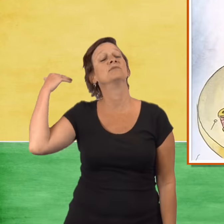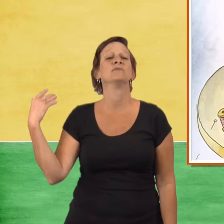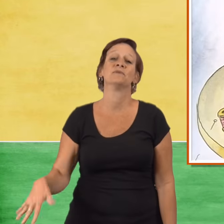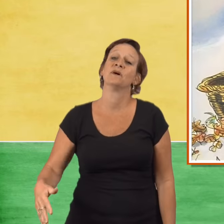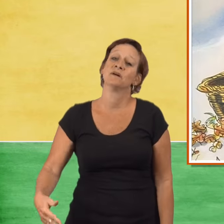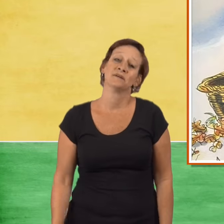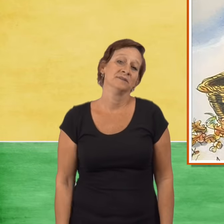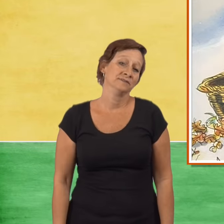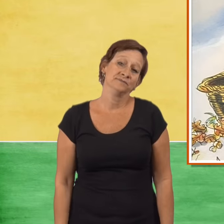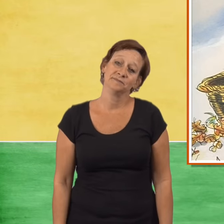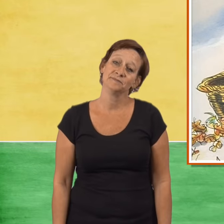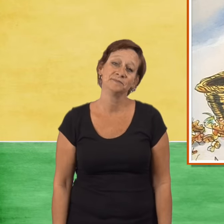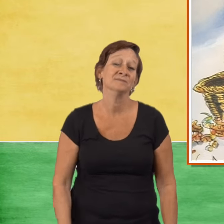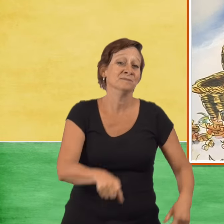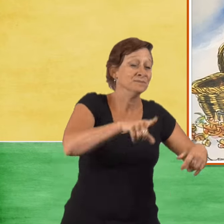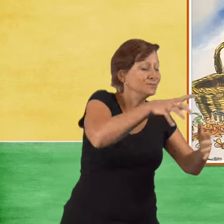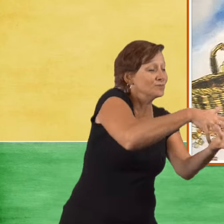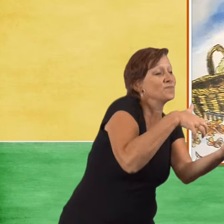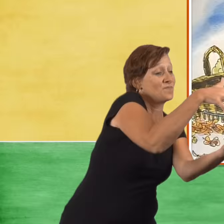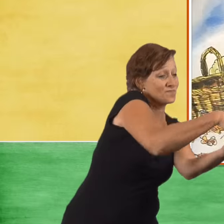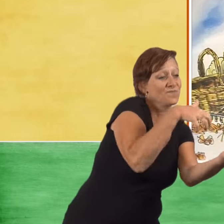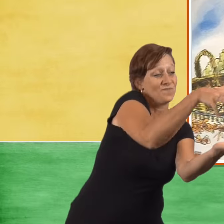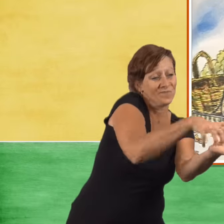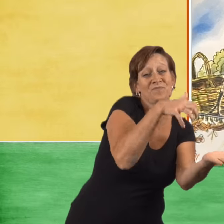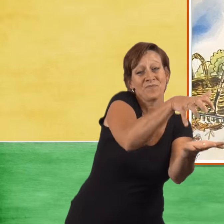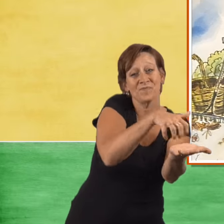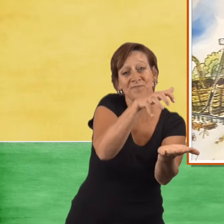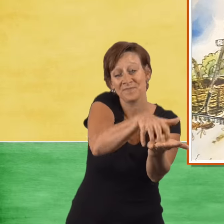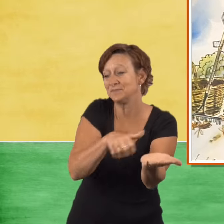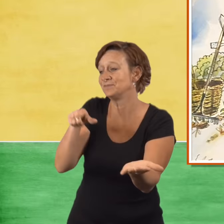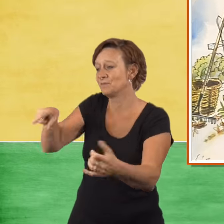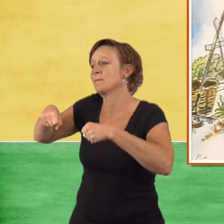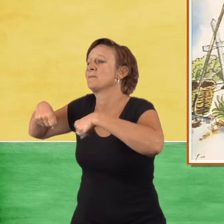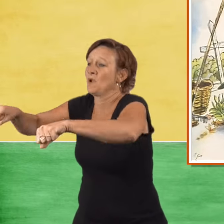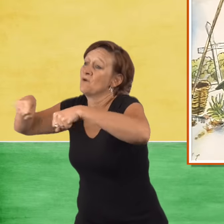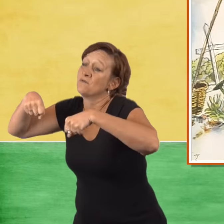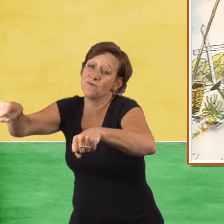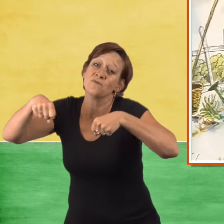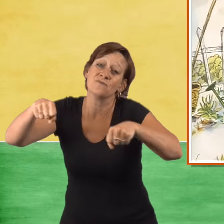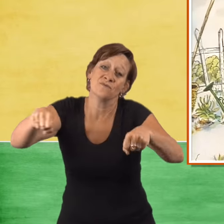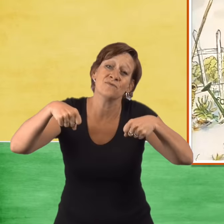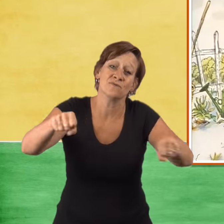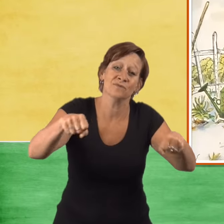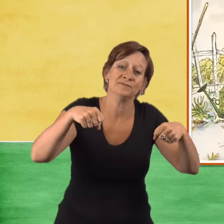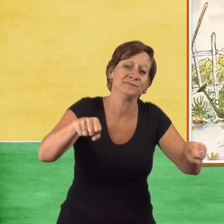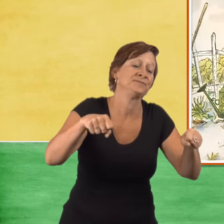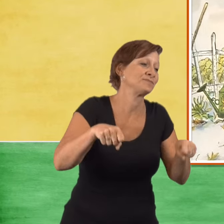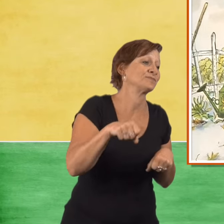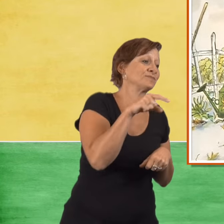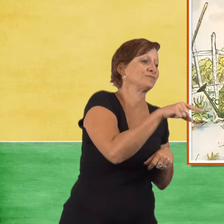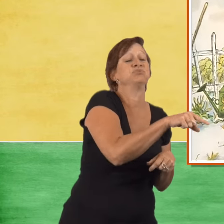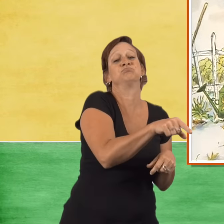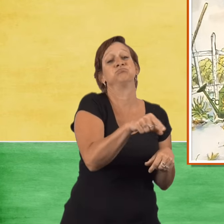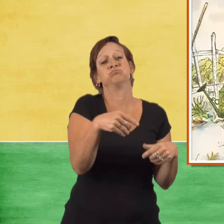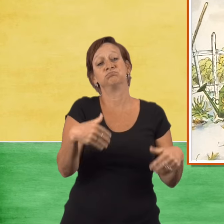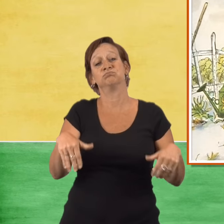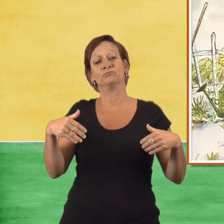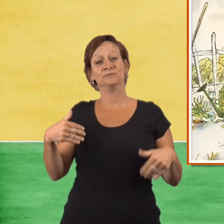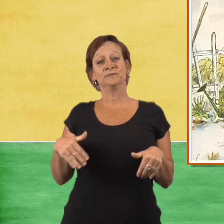She raked the leaves and mowed the grass and hoed the garden. One day,